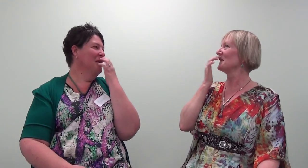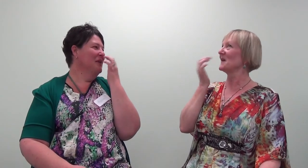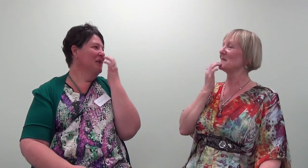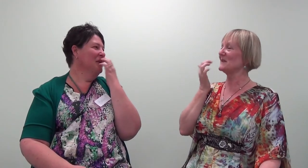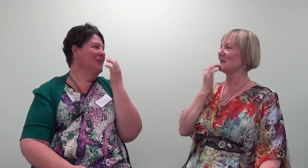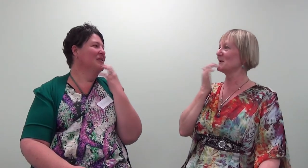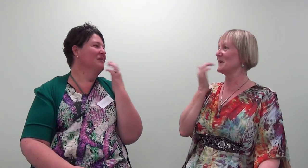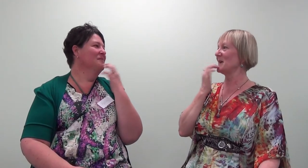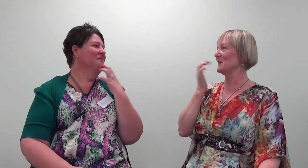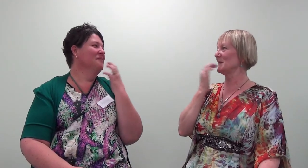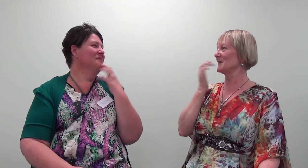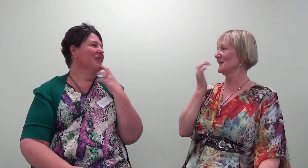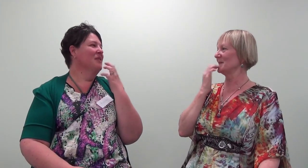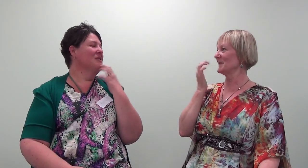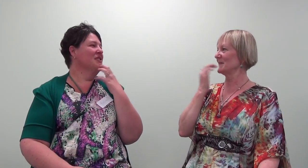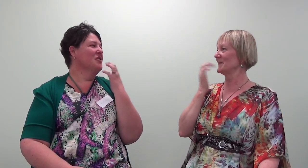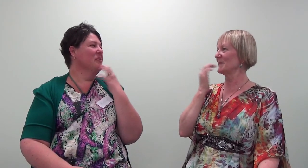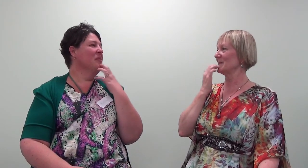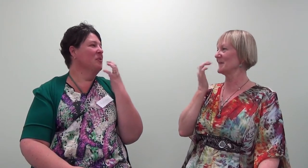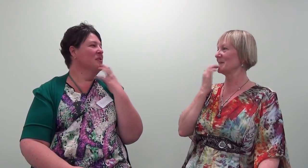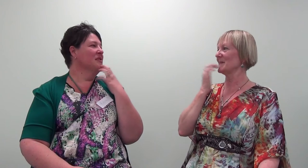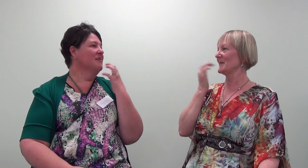I'm such a bad person.